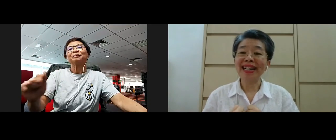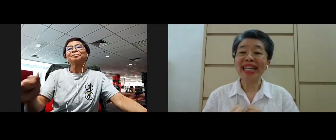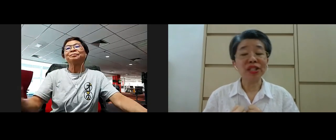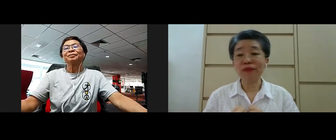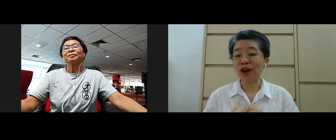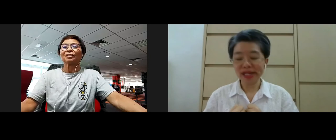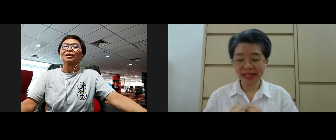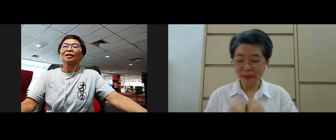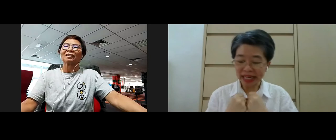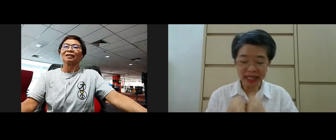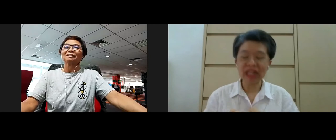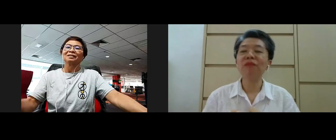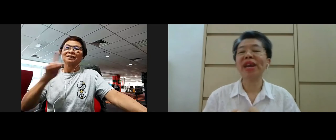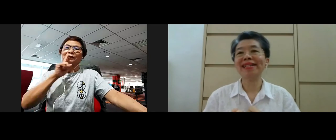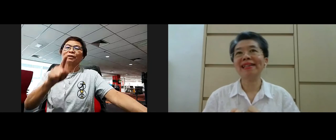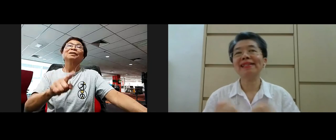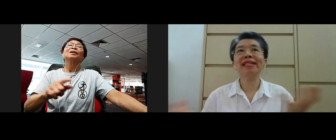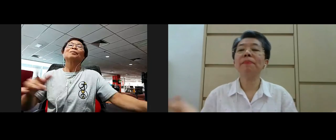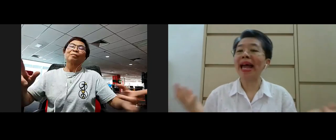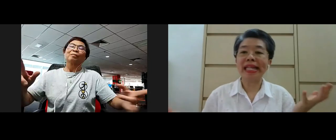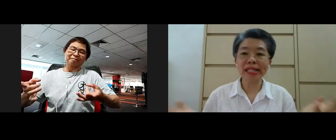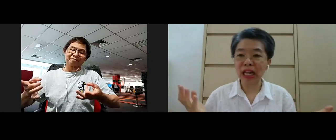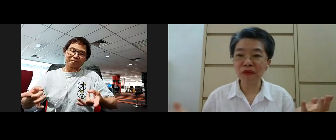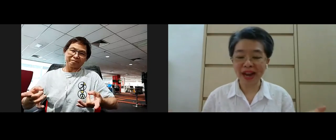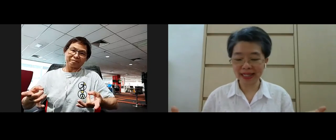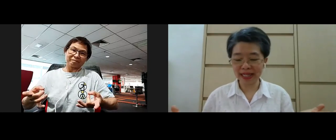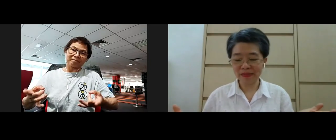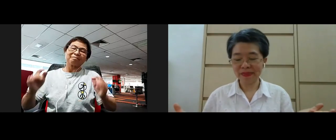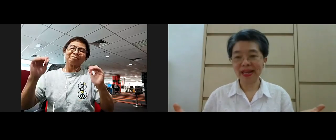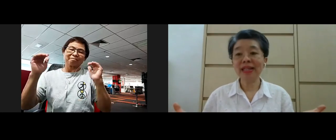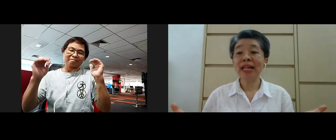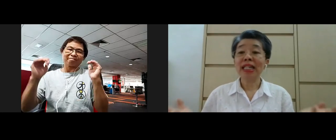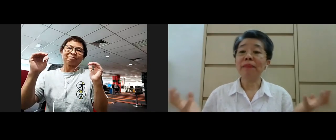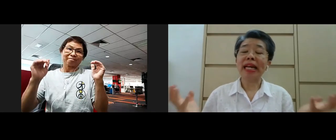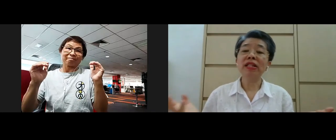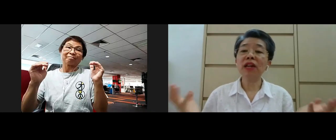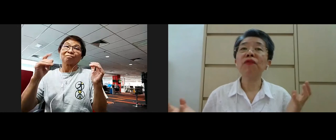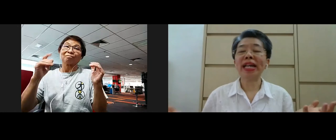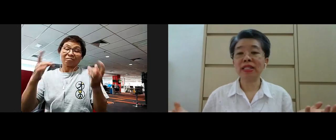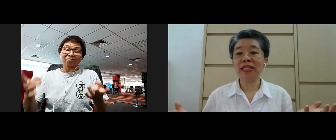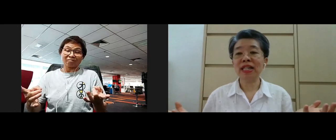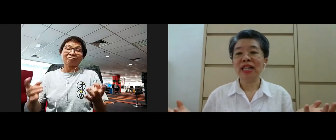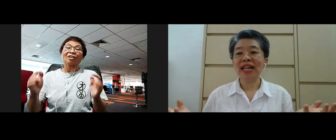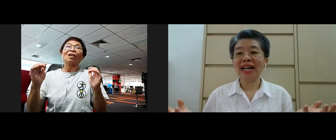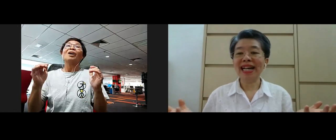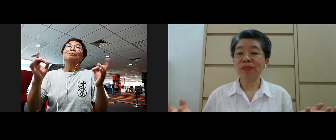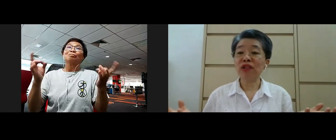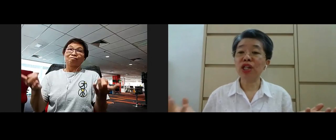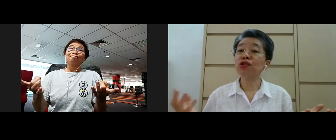it is of course the meditative practice is the balancing factor yeah the balancing factor